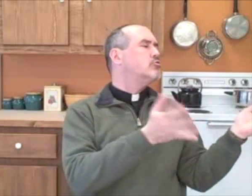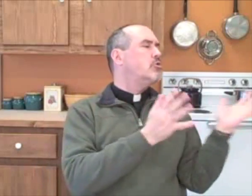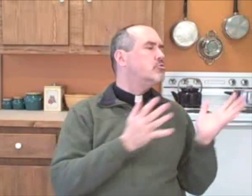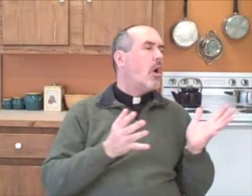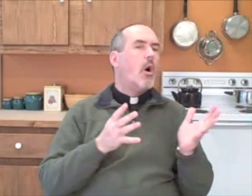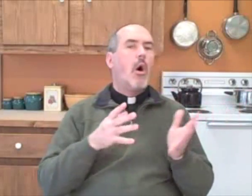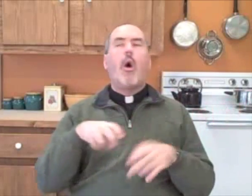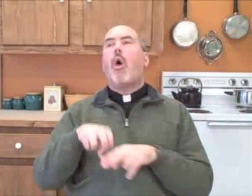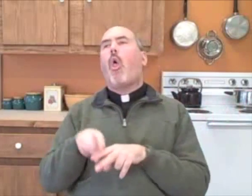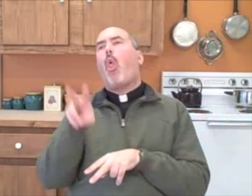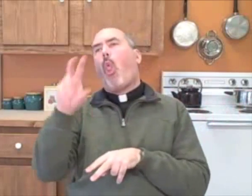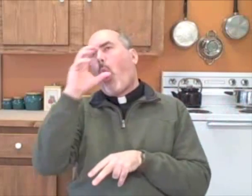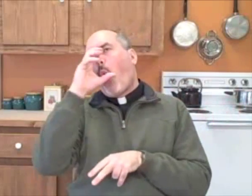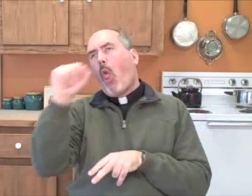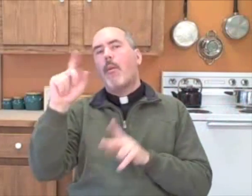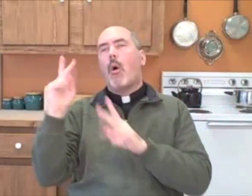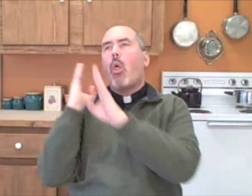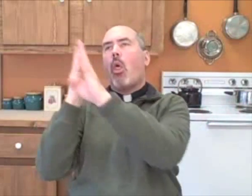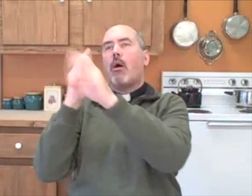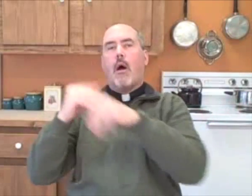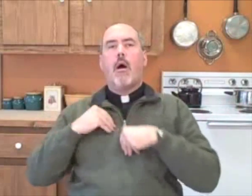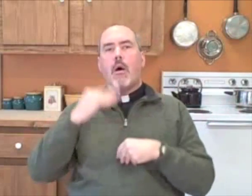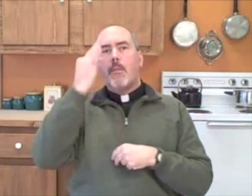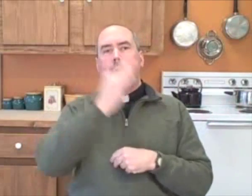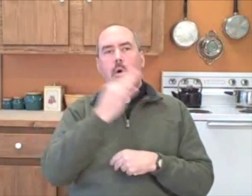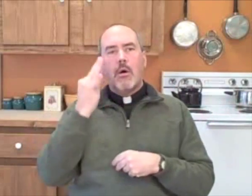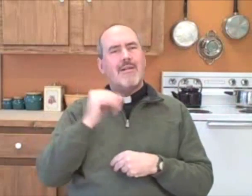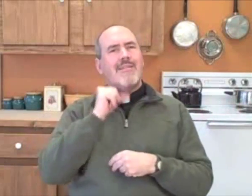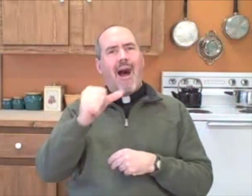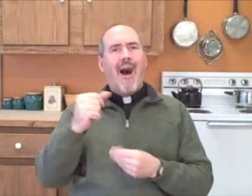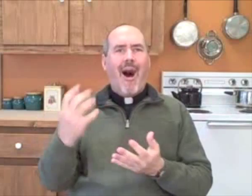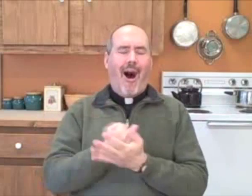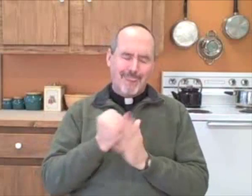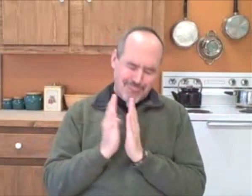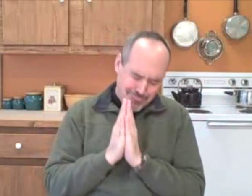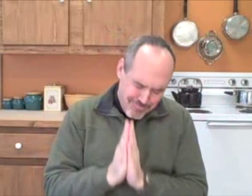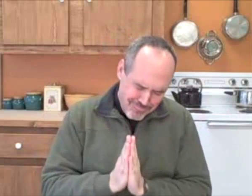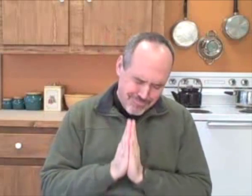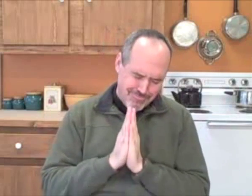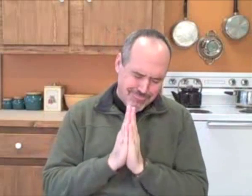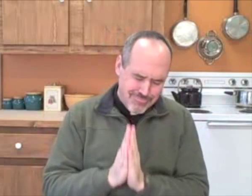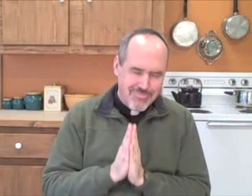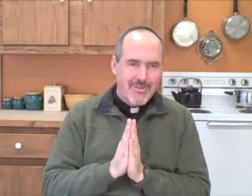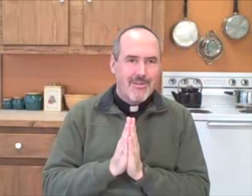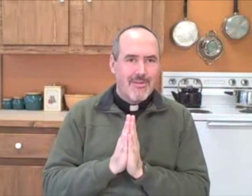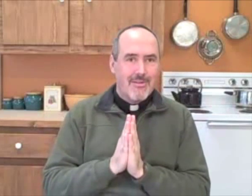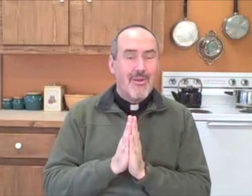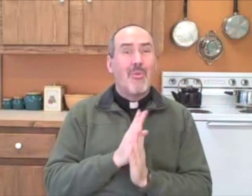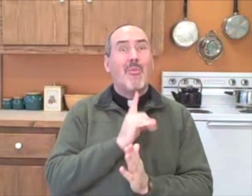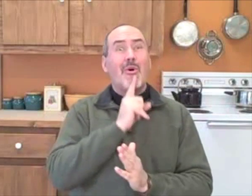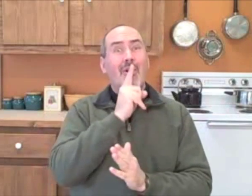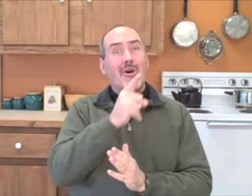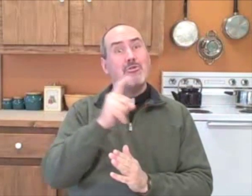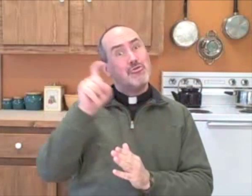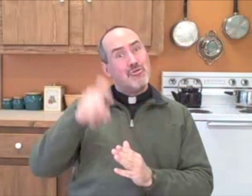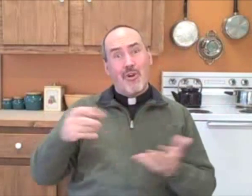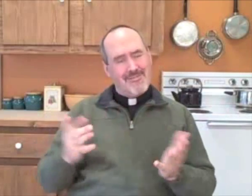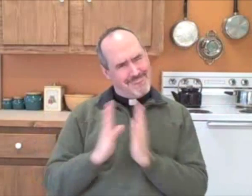people line up to take communion instead of taking that time to pray. We really should be taking that time for prayer.